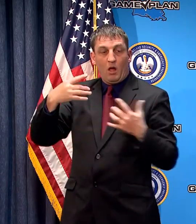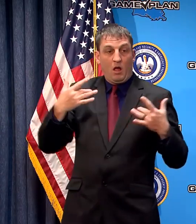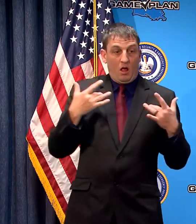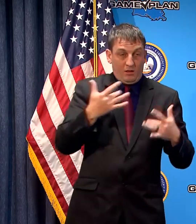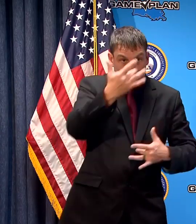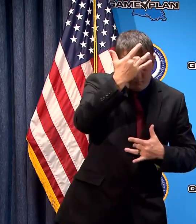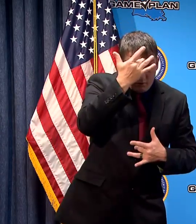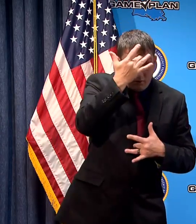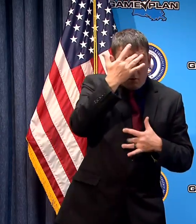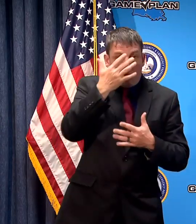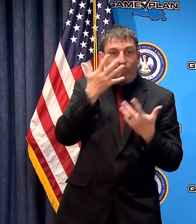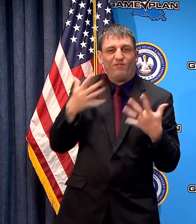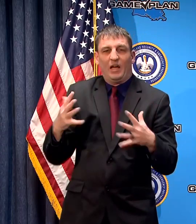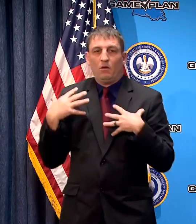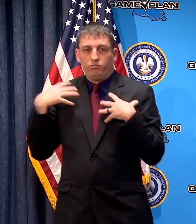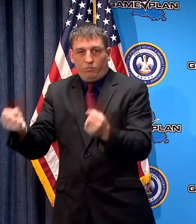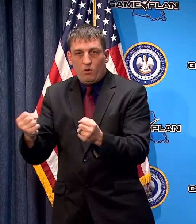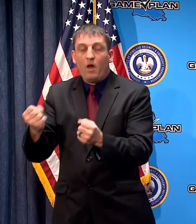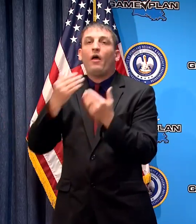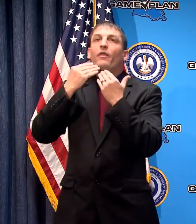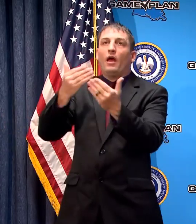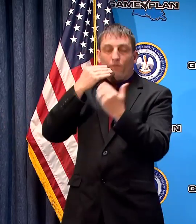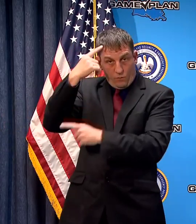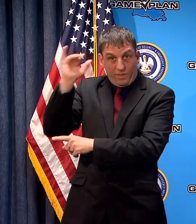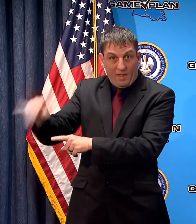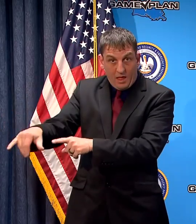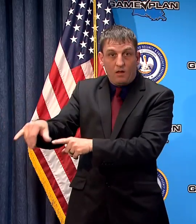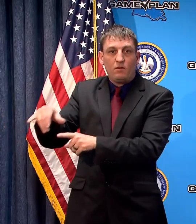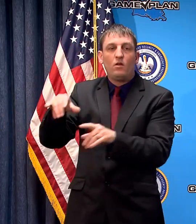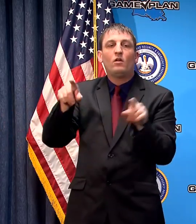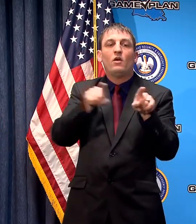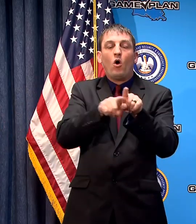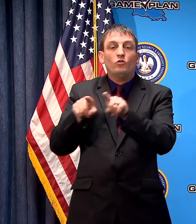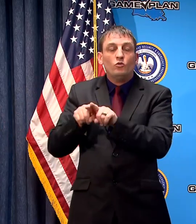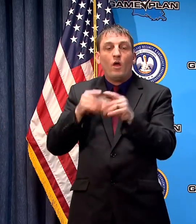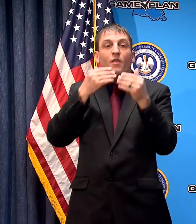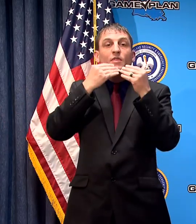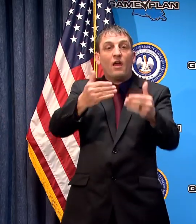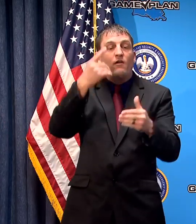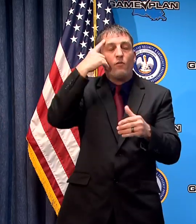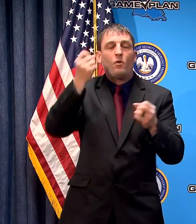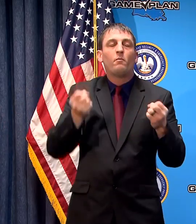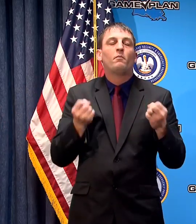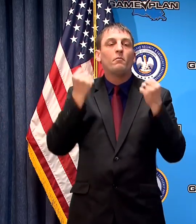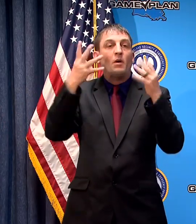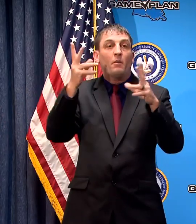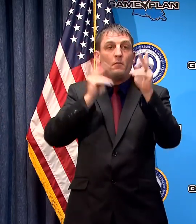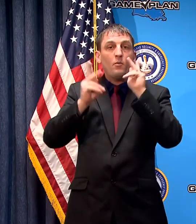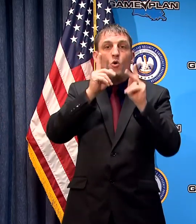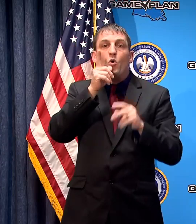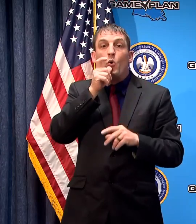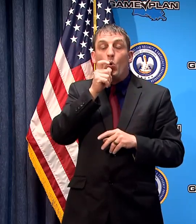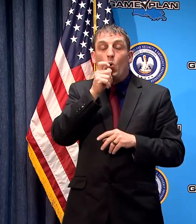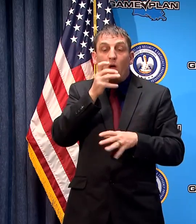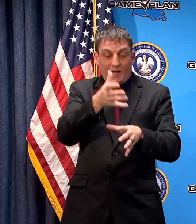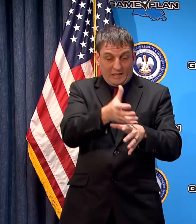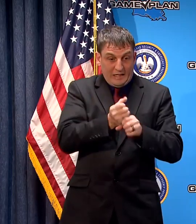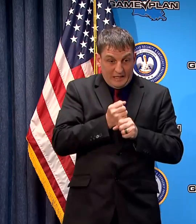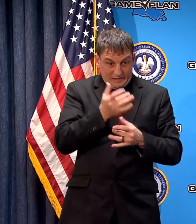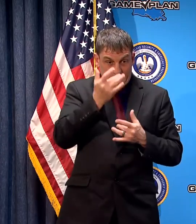thankful for that and we're thankful that the vast majority of people who get this virus are going to recover